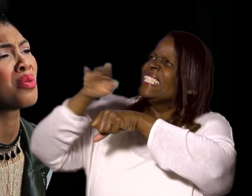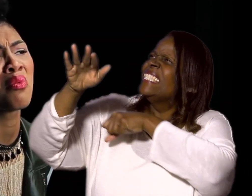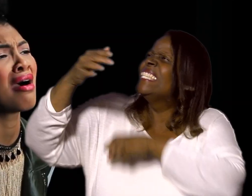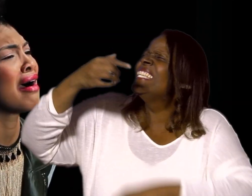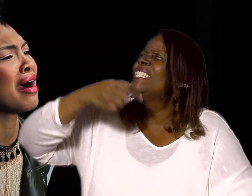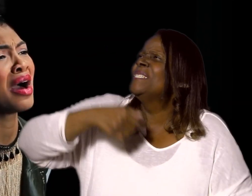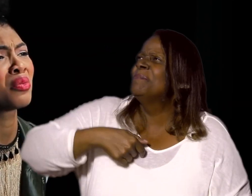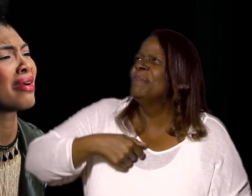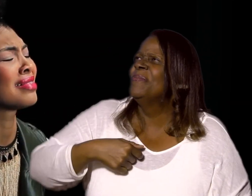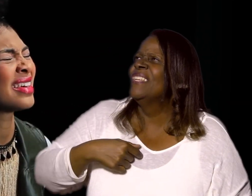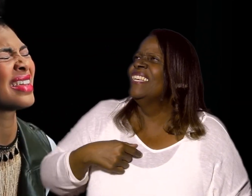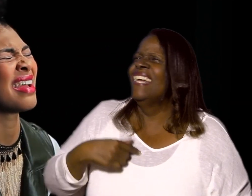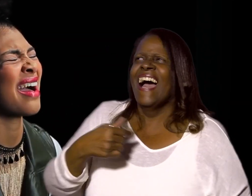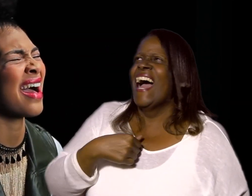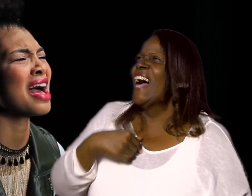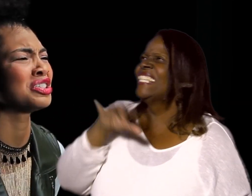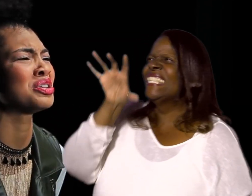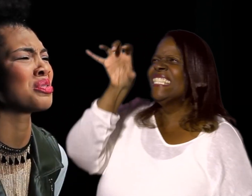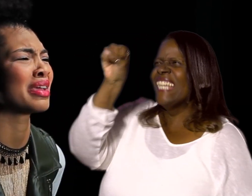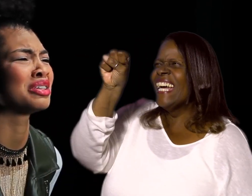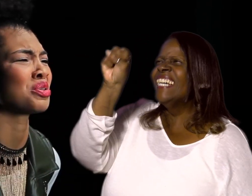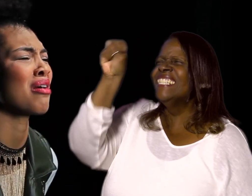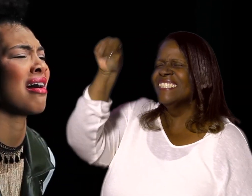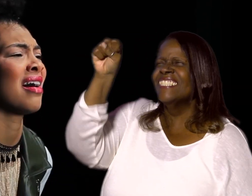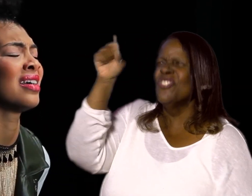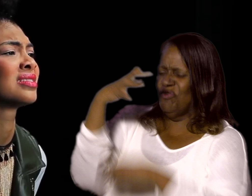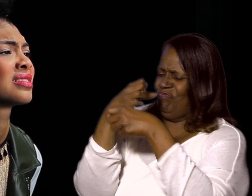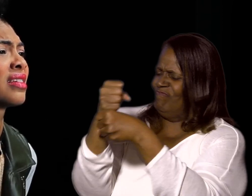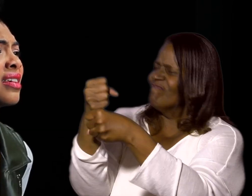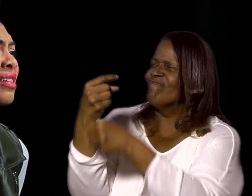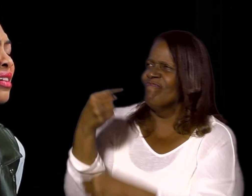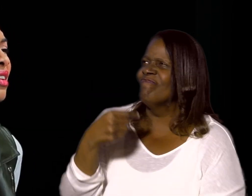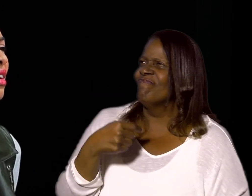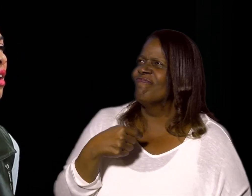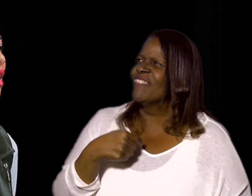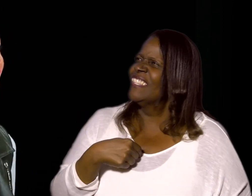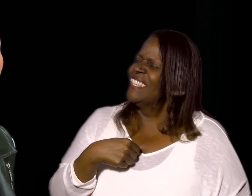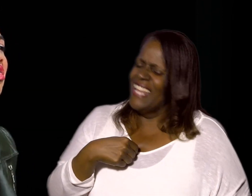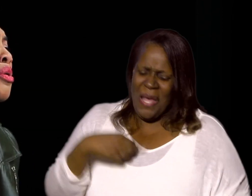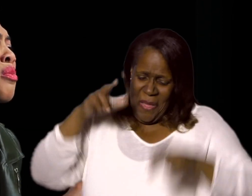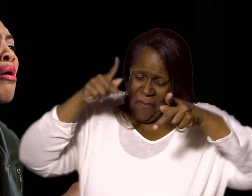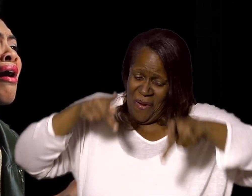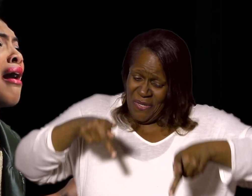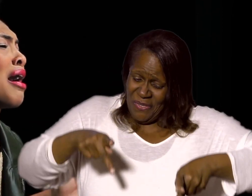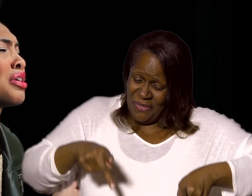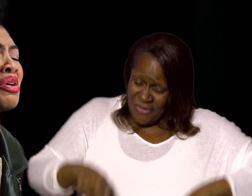one with a yes you can trust The one you